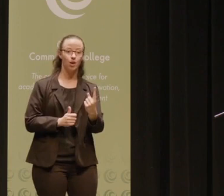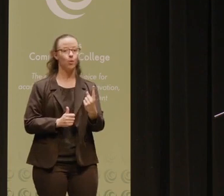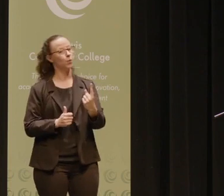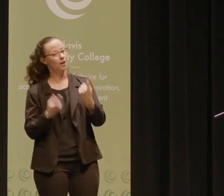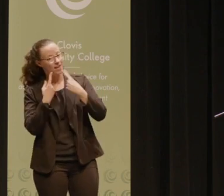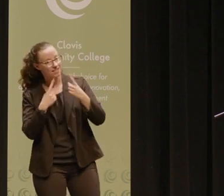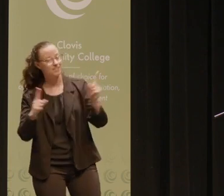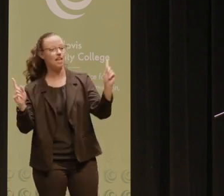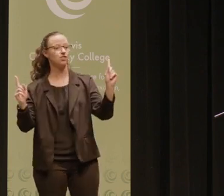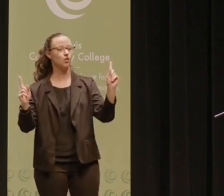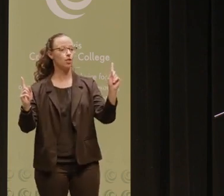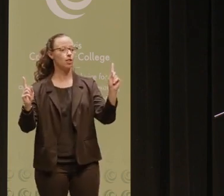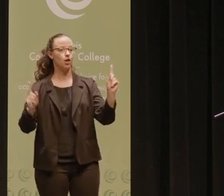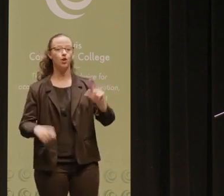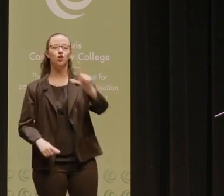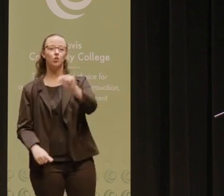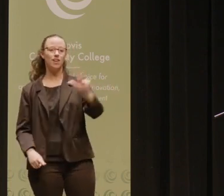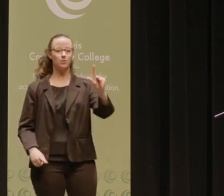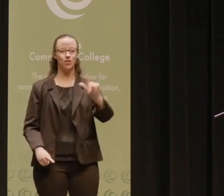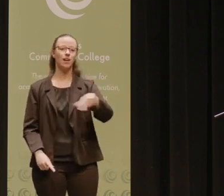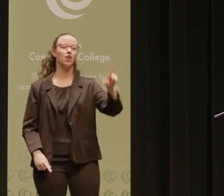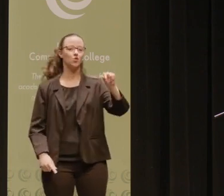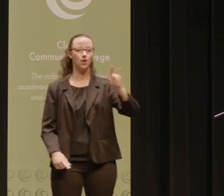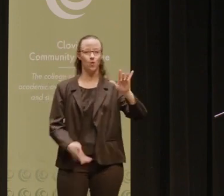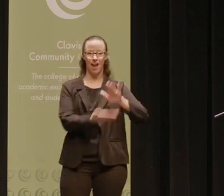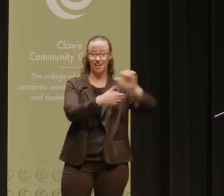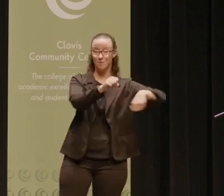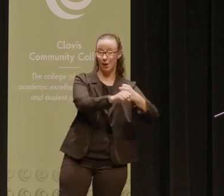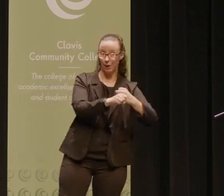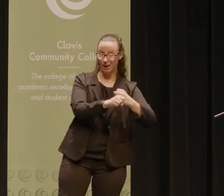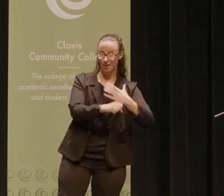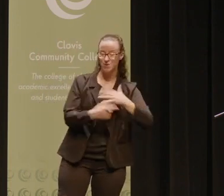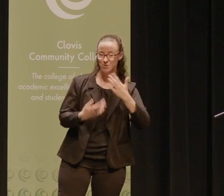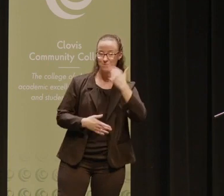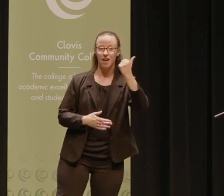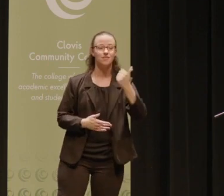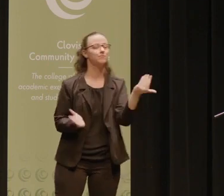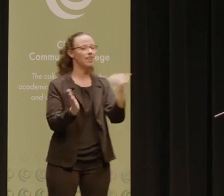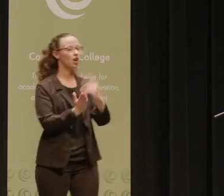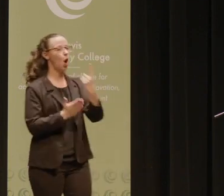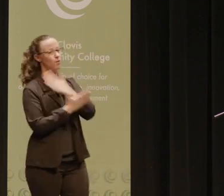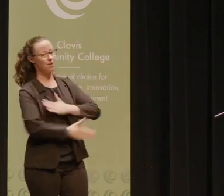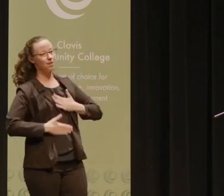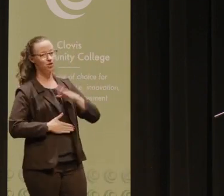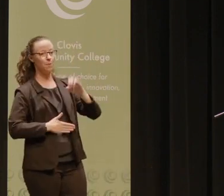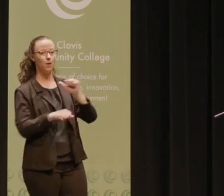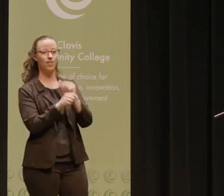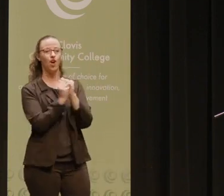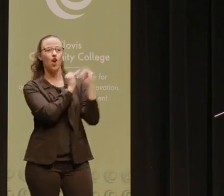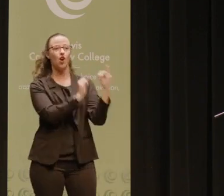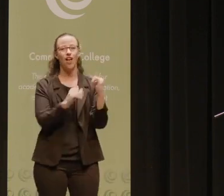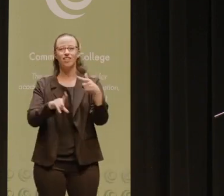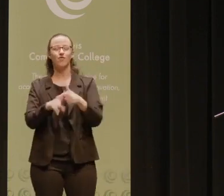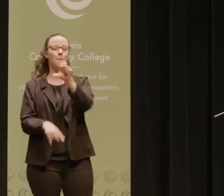very, very successful 2023-2024 academic year. Again, it is always a pleasure to be with colleagues in